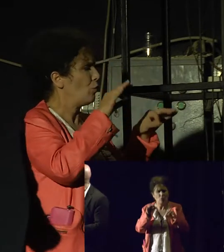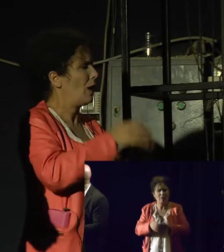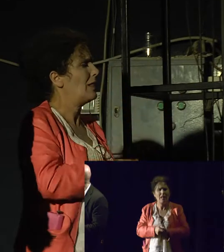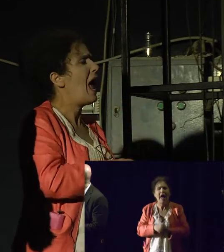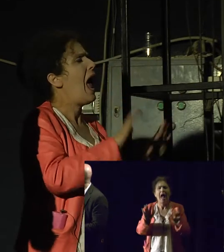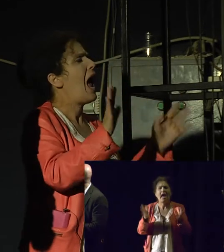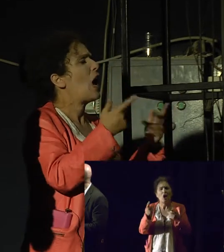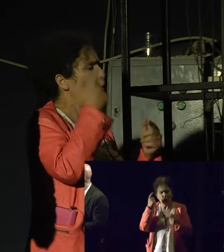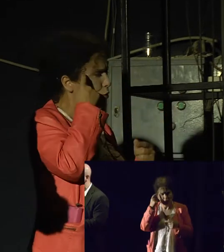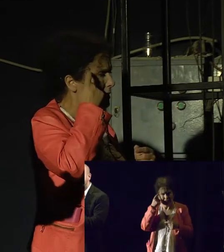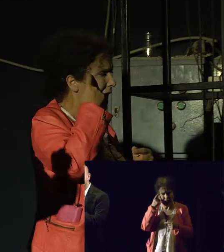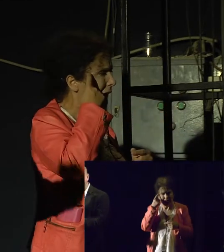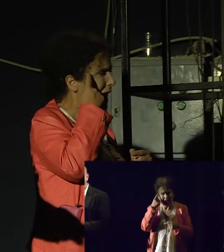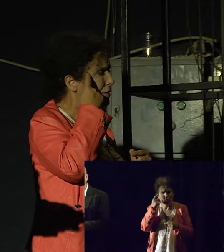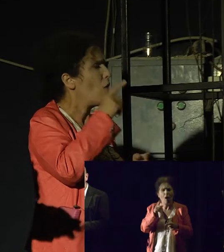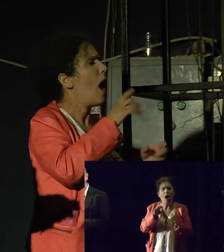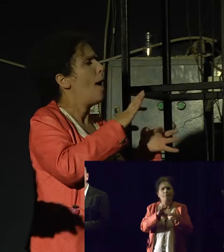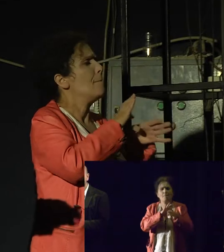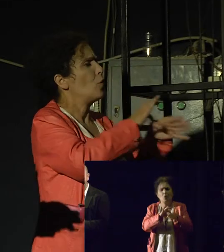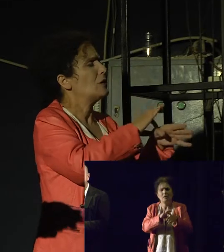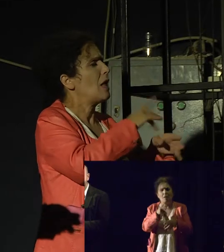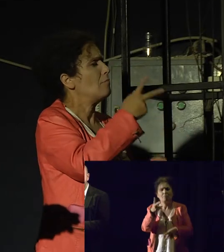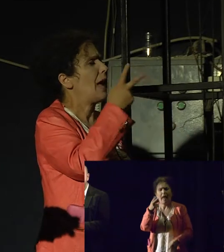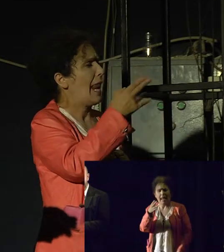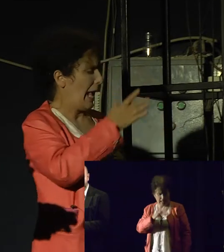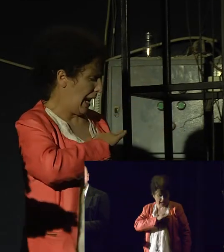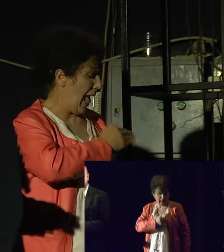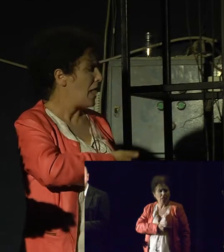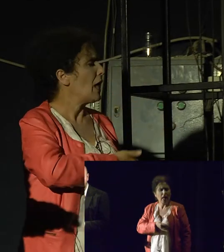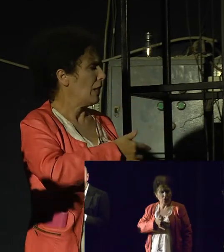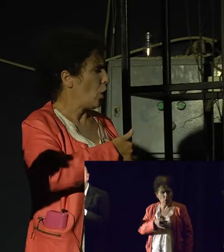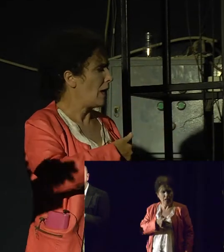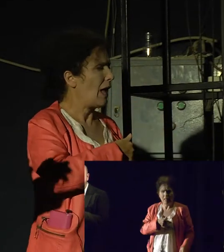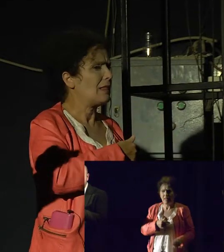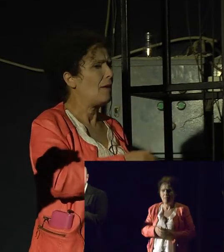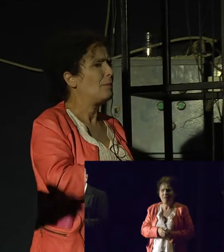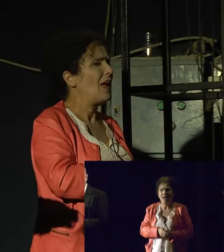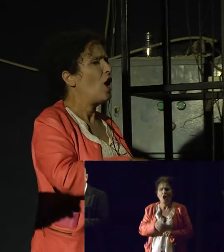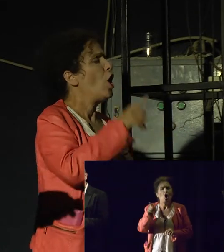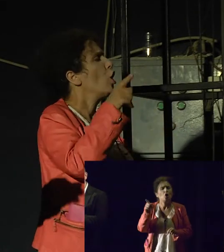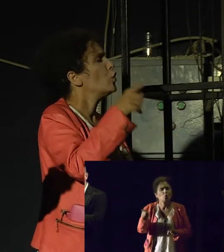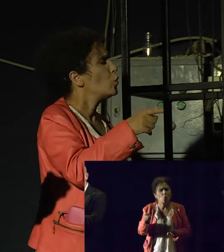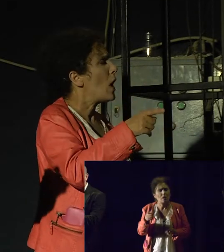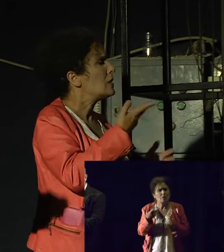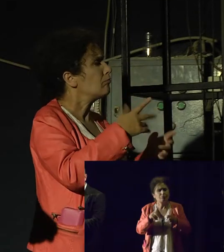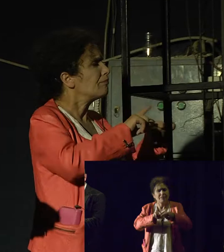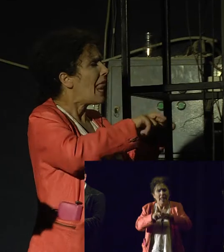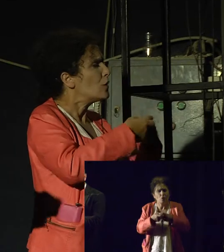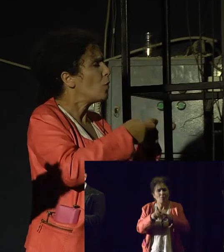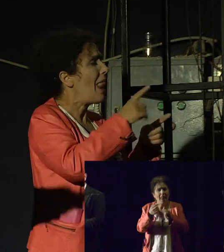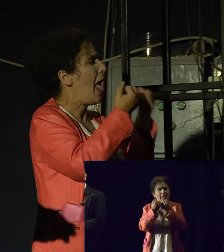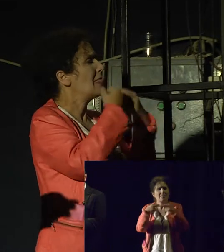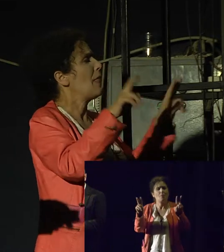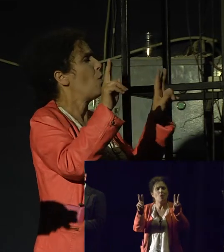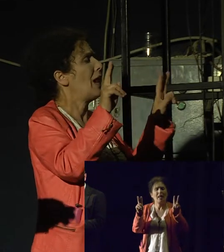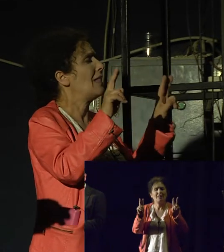and things like this. Use of participatory democracy tools. The use of petitions to provoke referenda